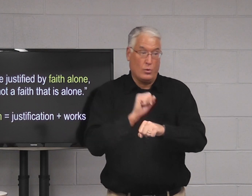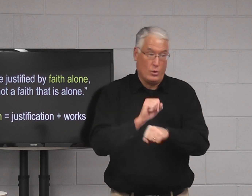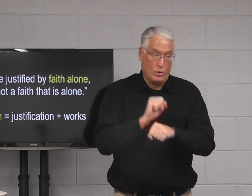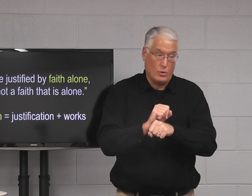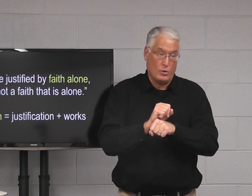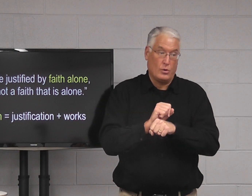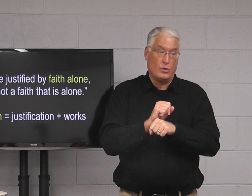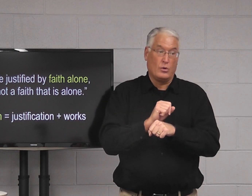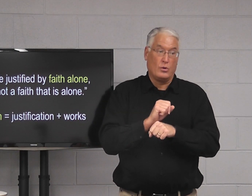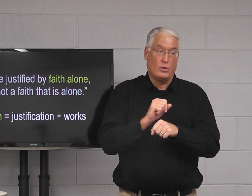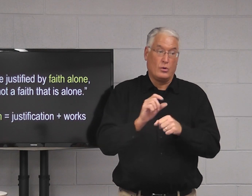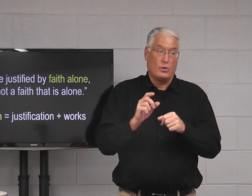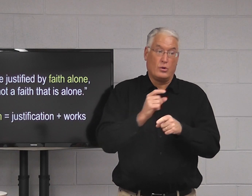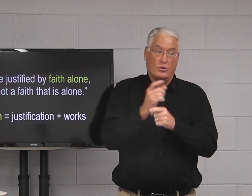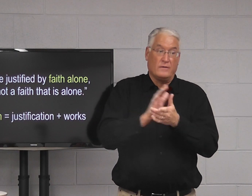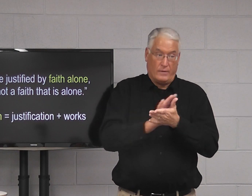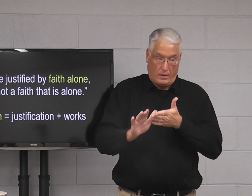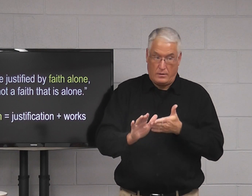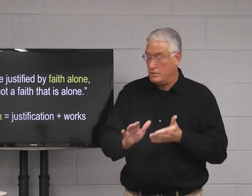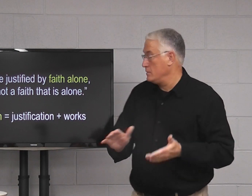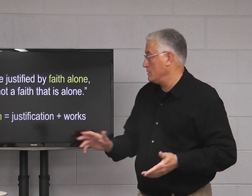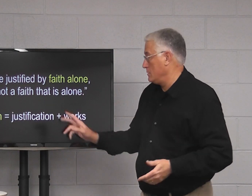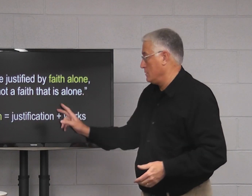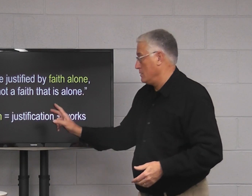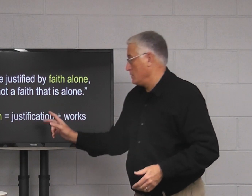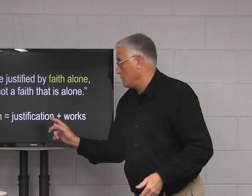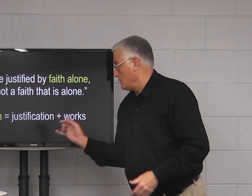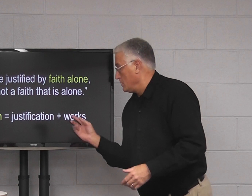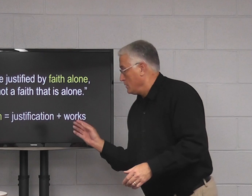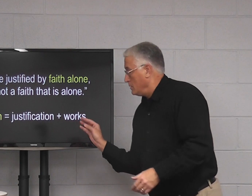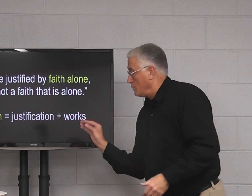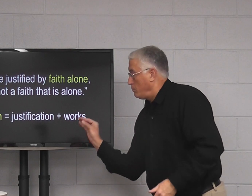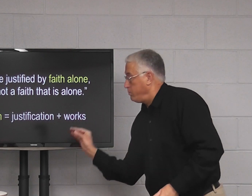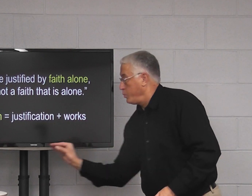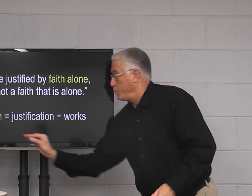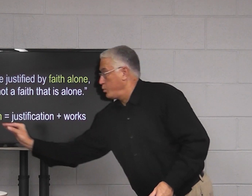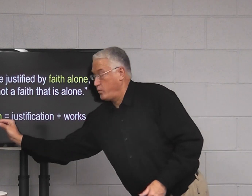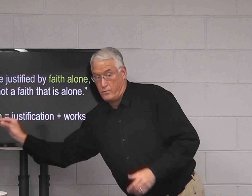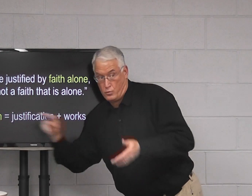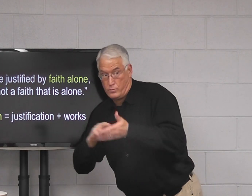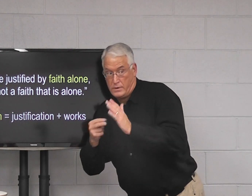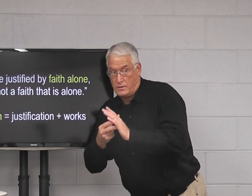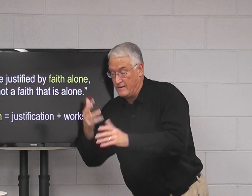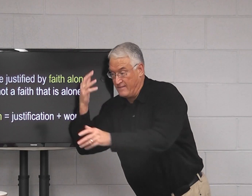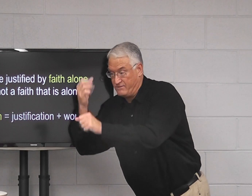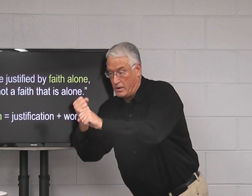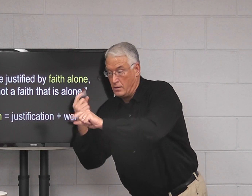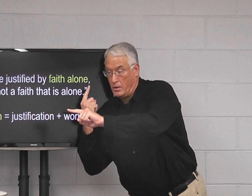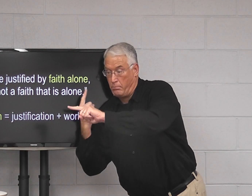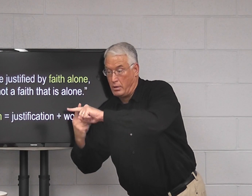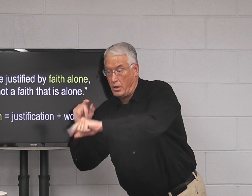Faith plus works doesn't give us justification. If we put it to the other side,